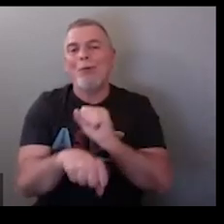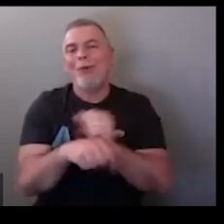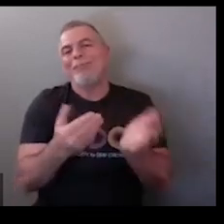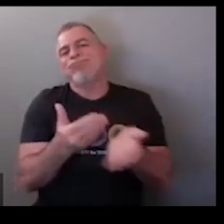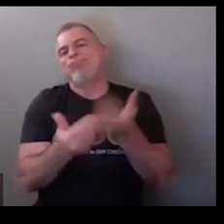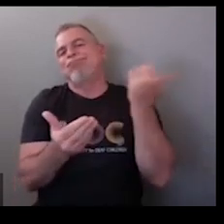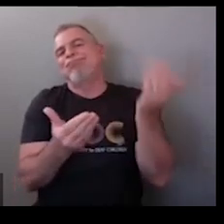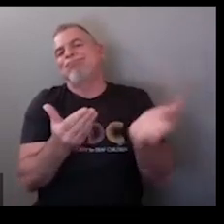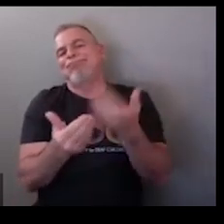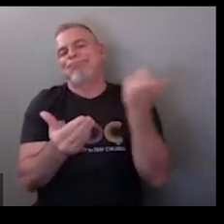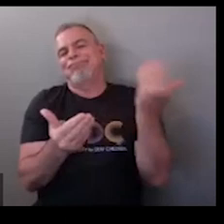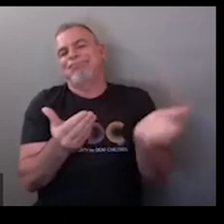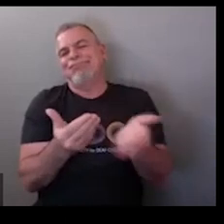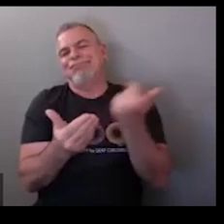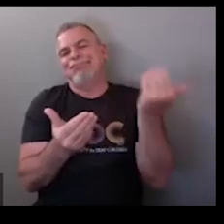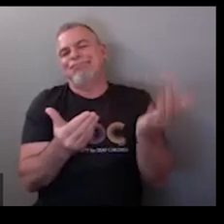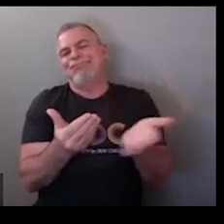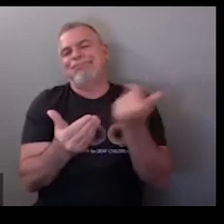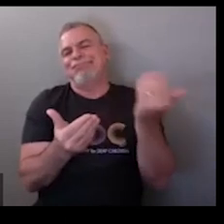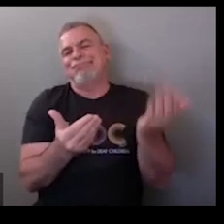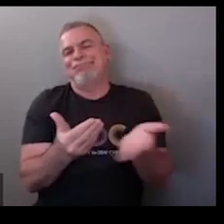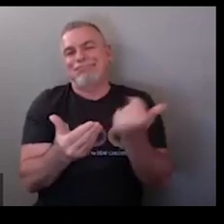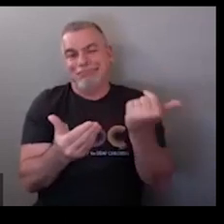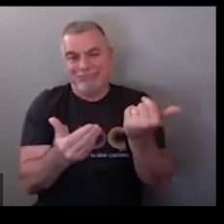or that homework was easy